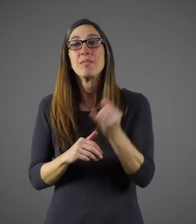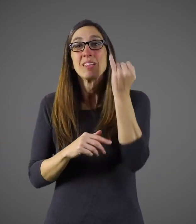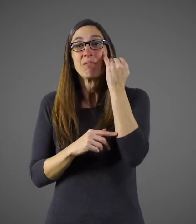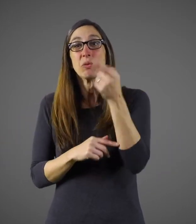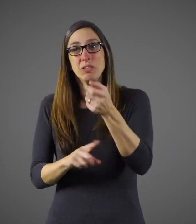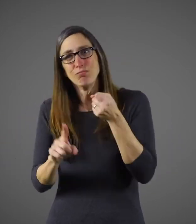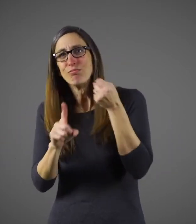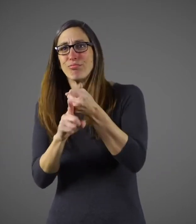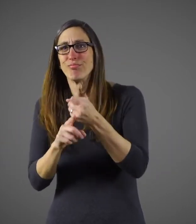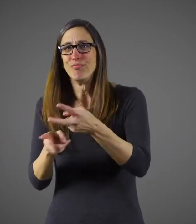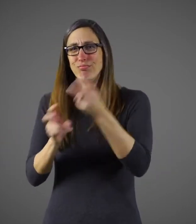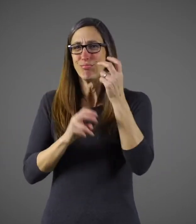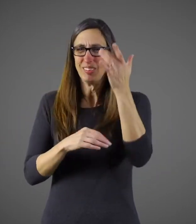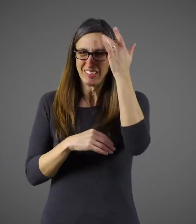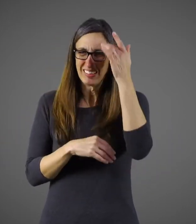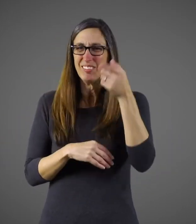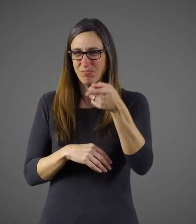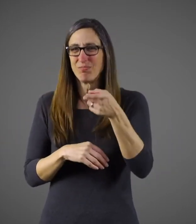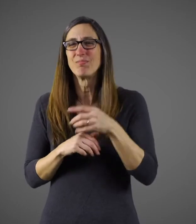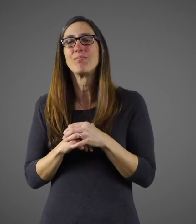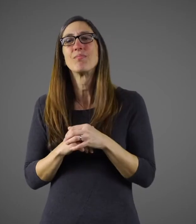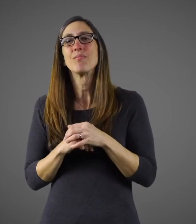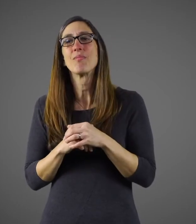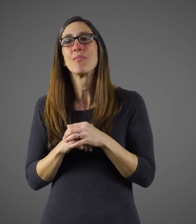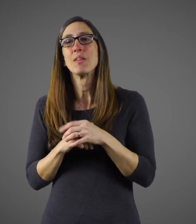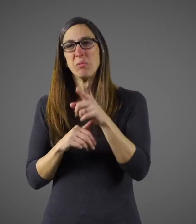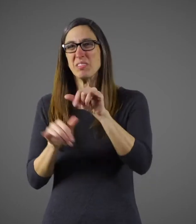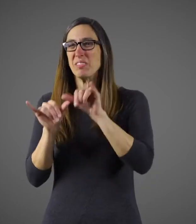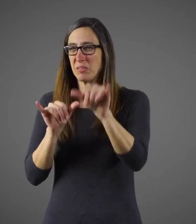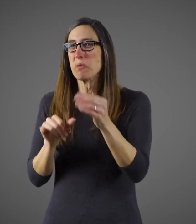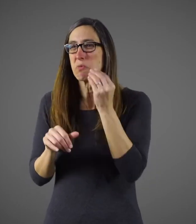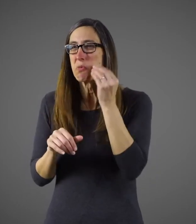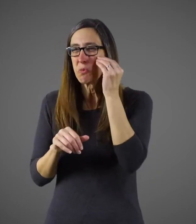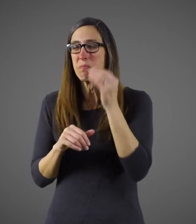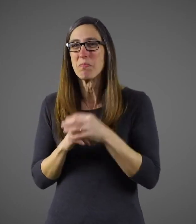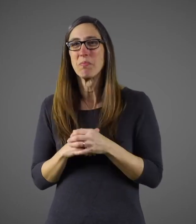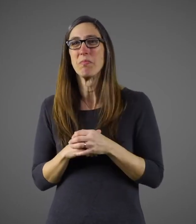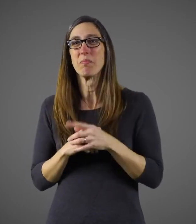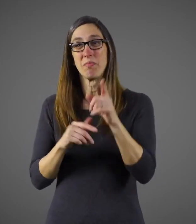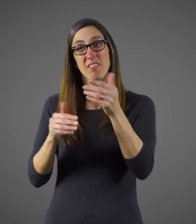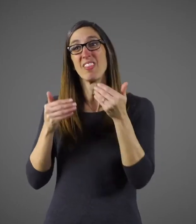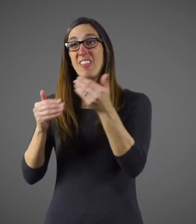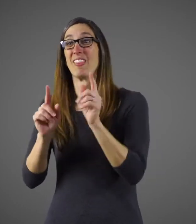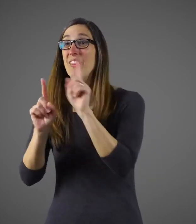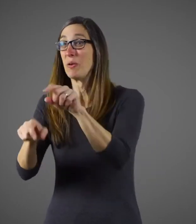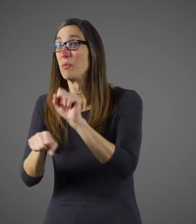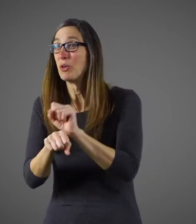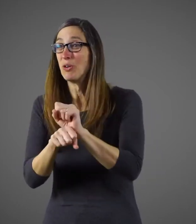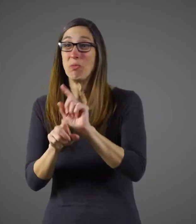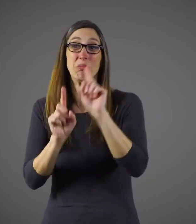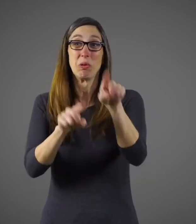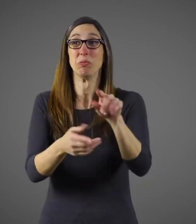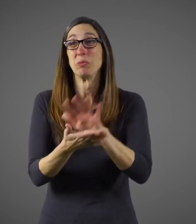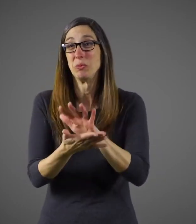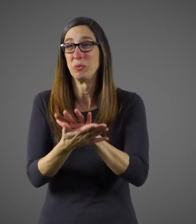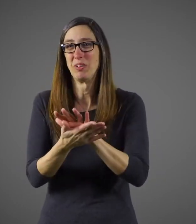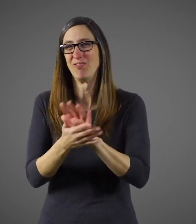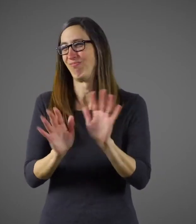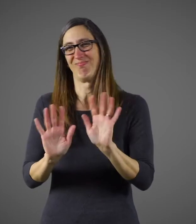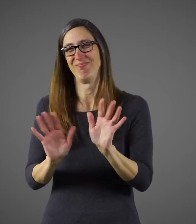If you do get the flu, stay at home. Don't go to work or to school because it's best